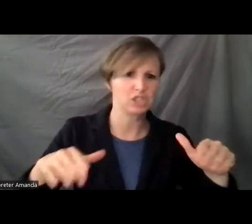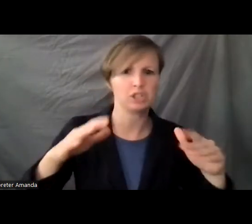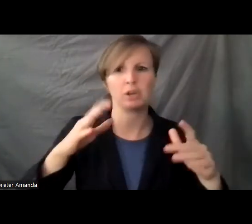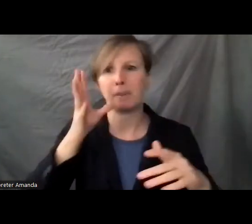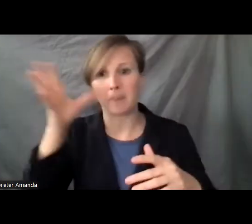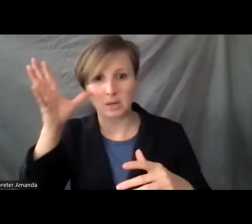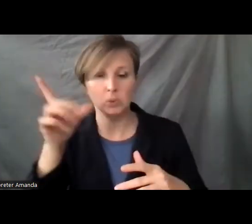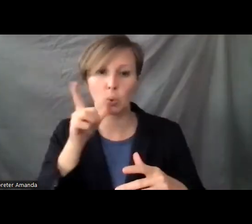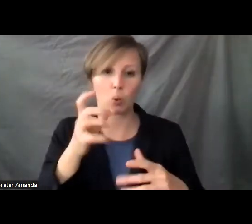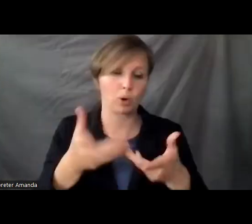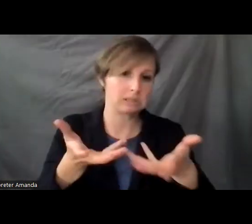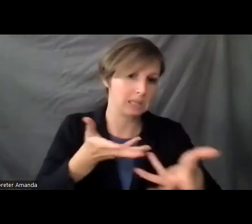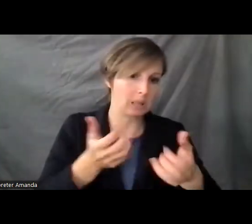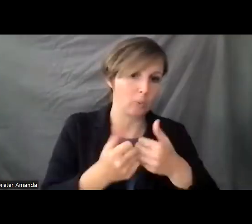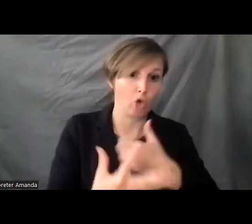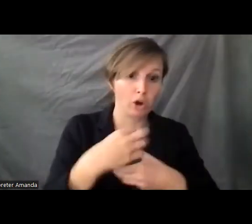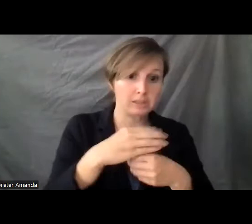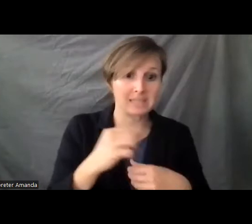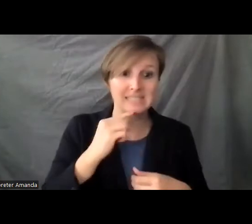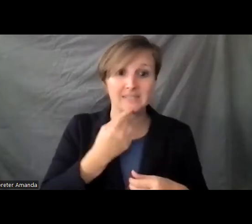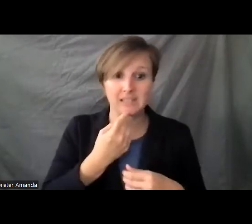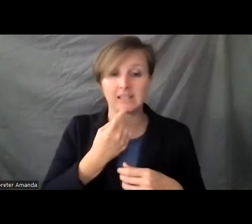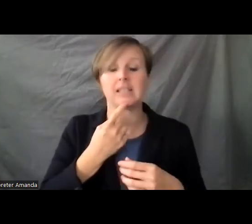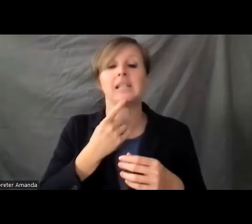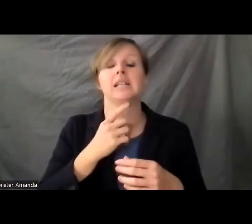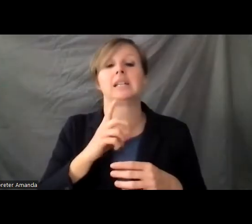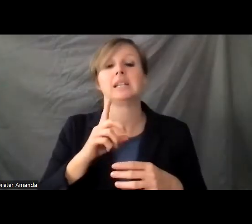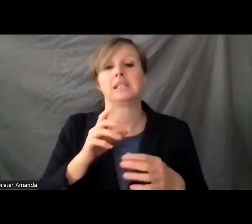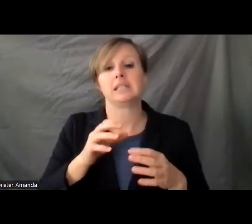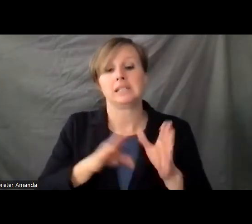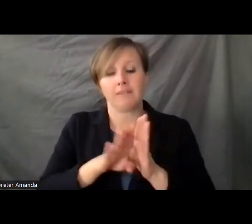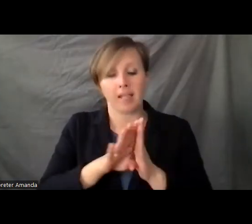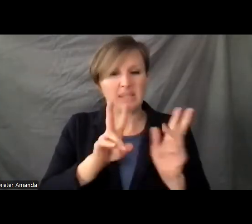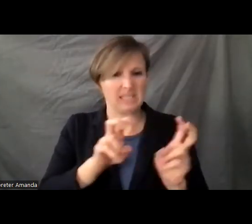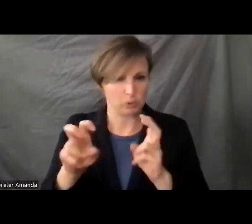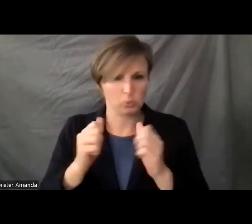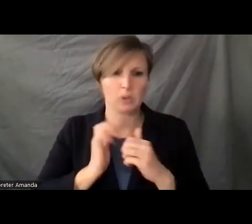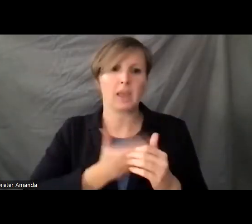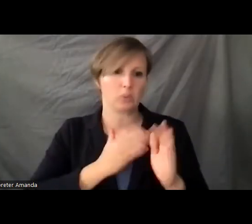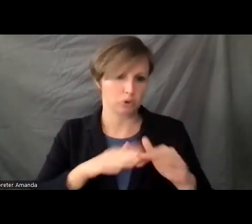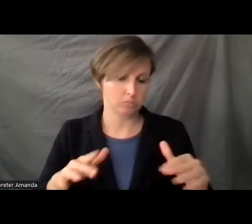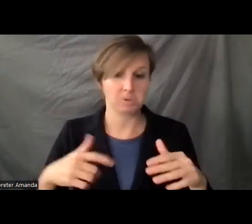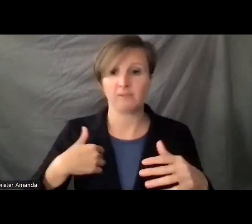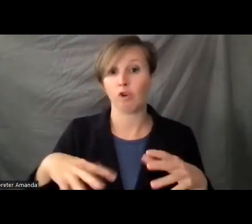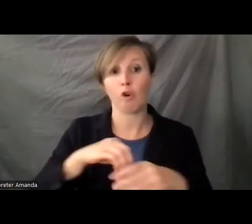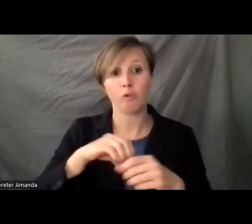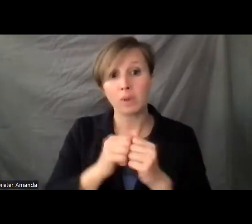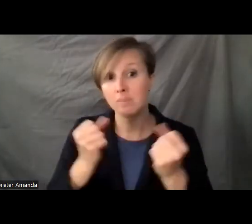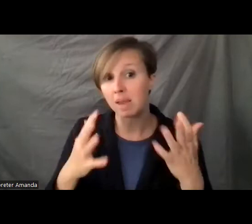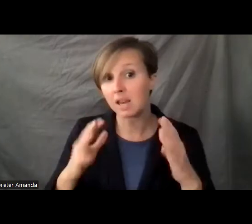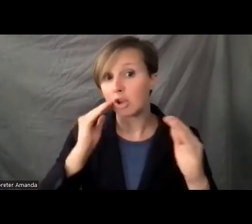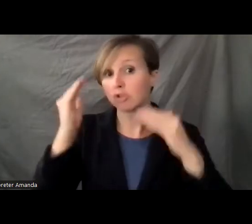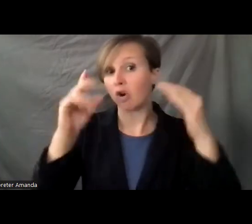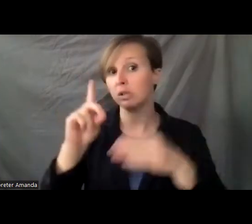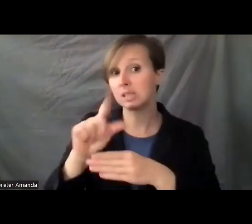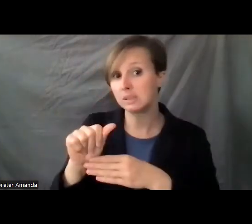dealing with autism and serious developmental issues in our children. I have also been involved in many adult disability claims based